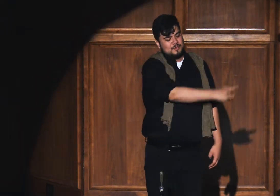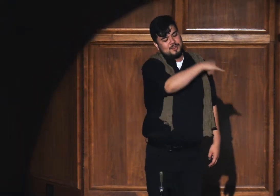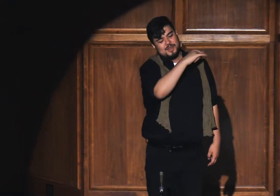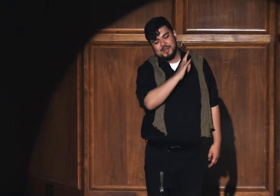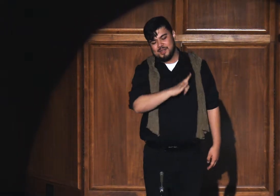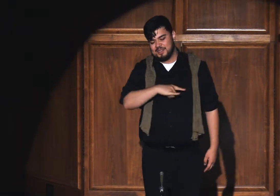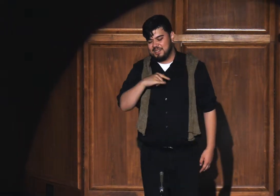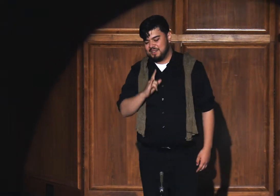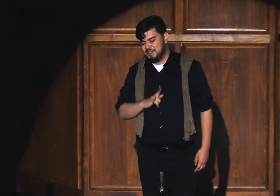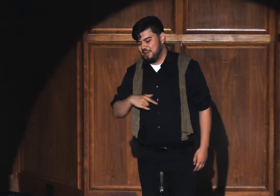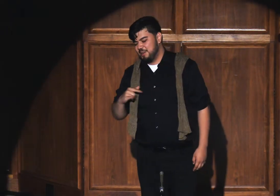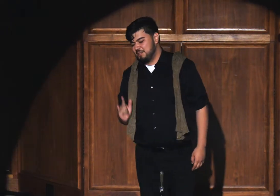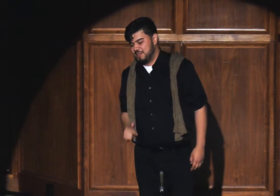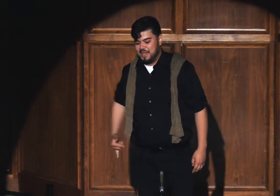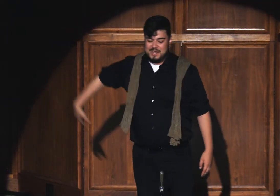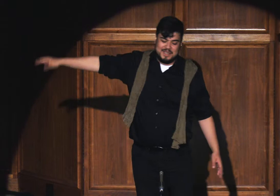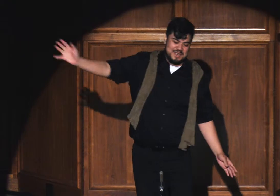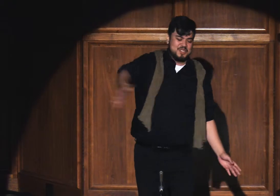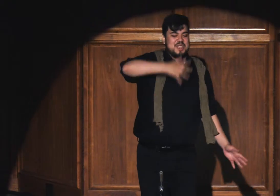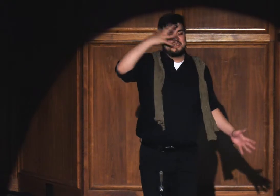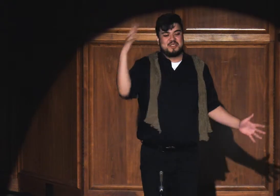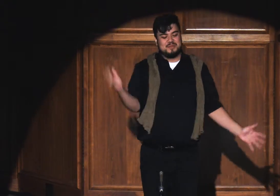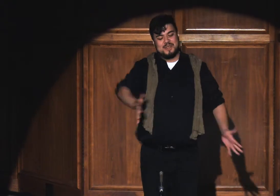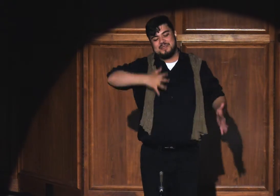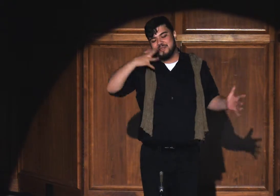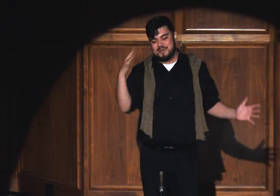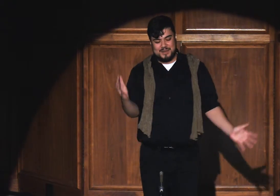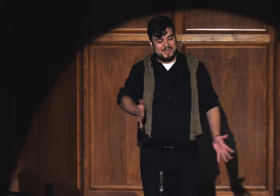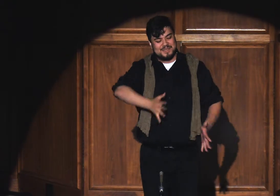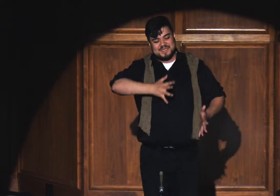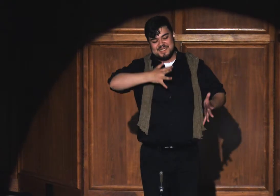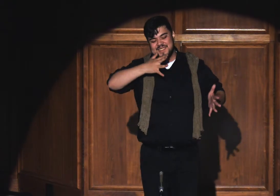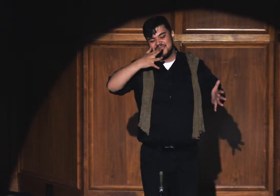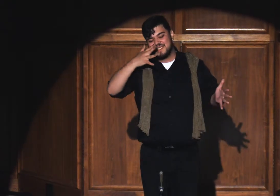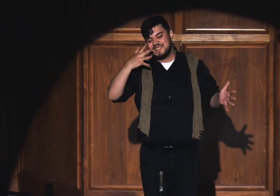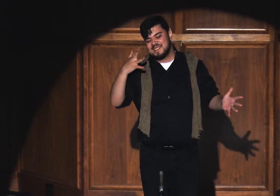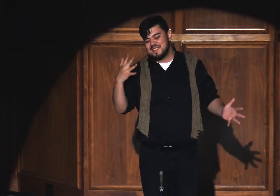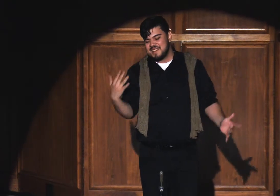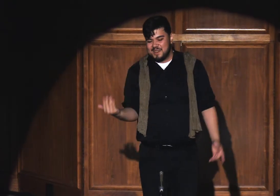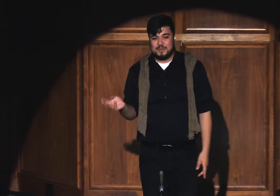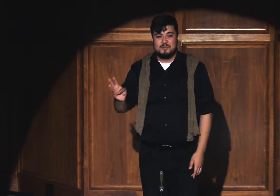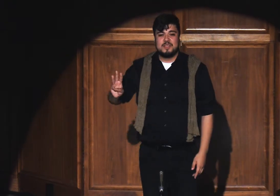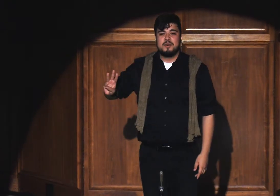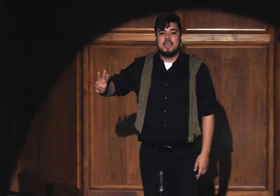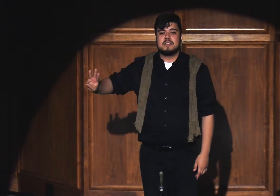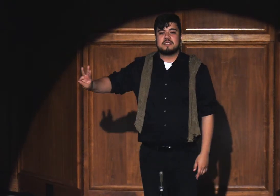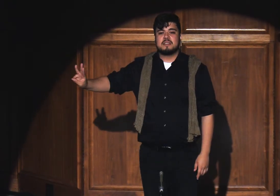floating on a chasmin away From the west,